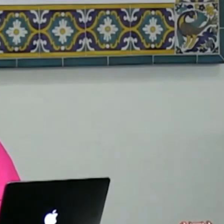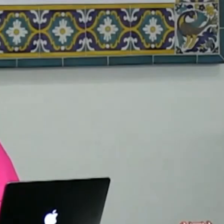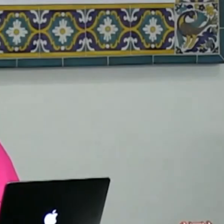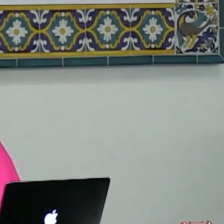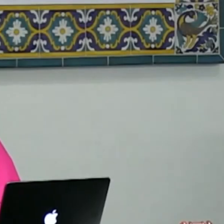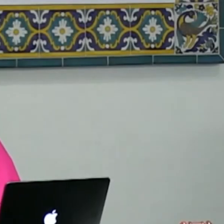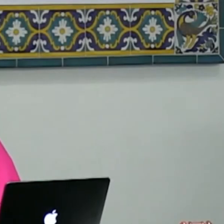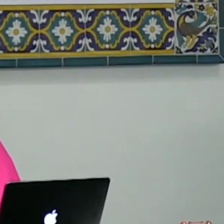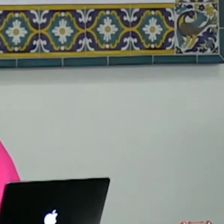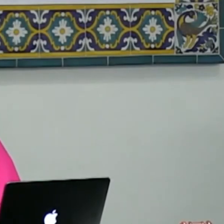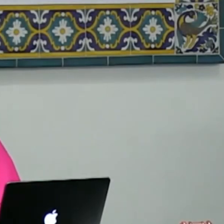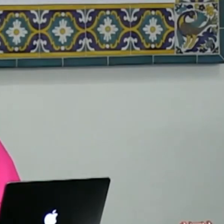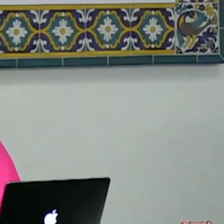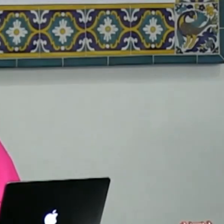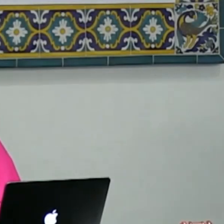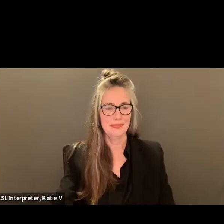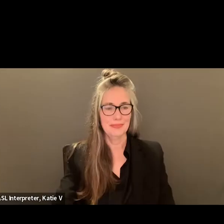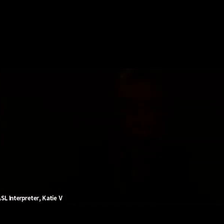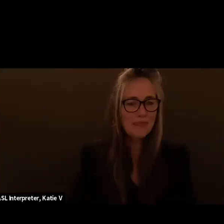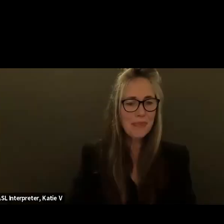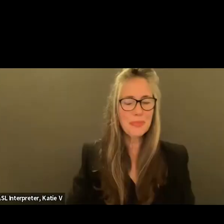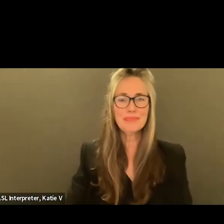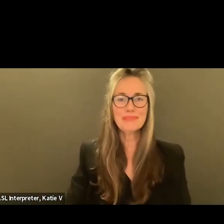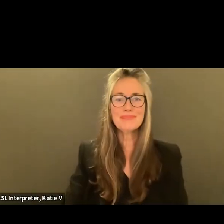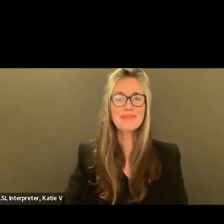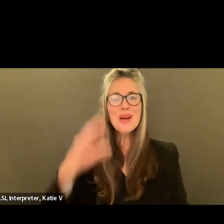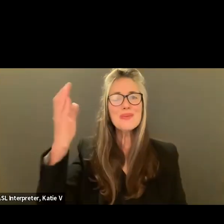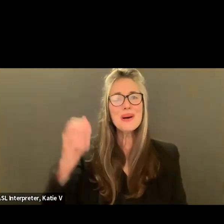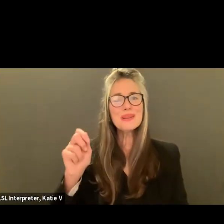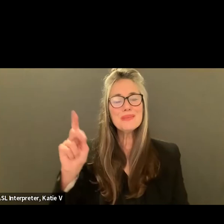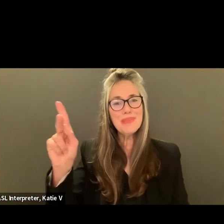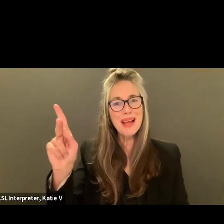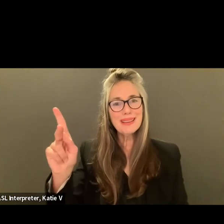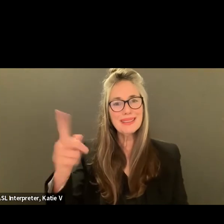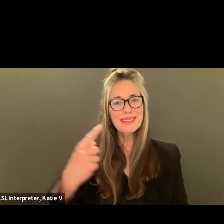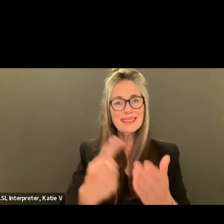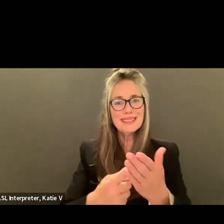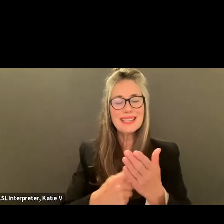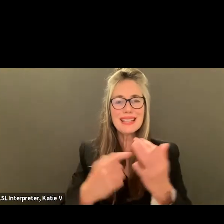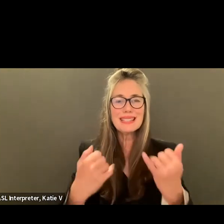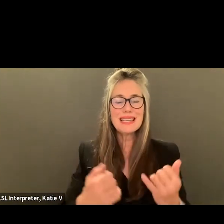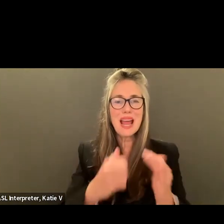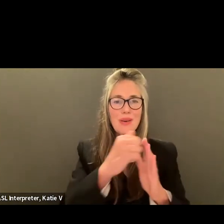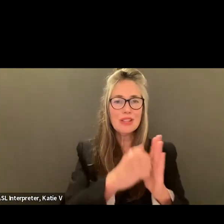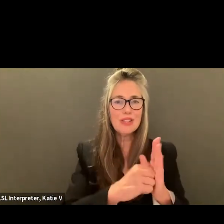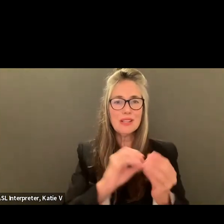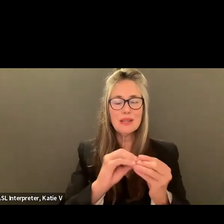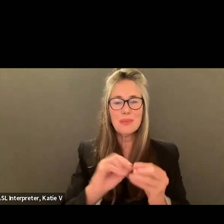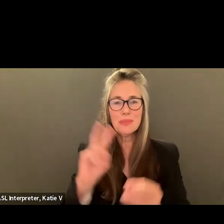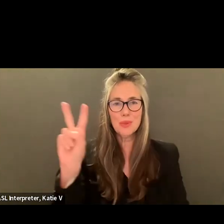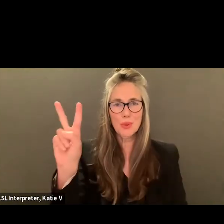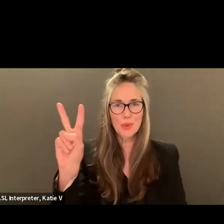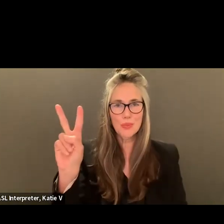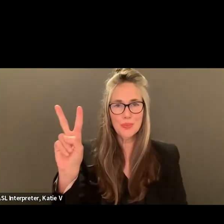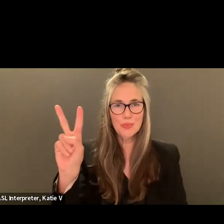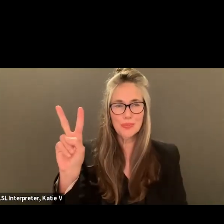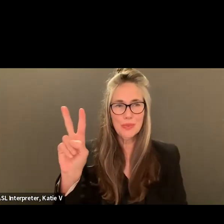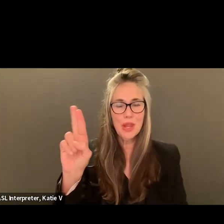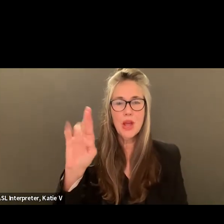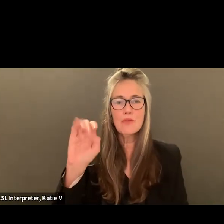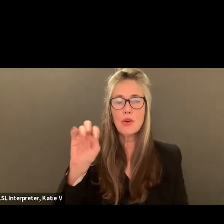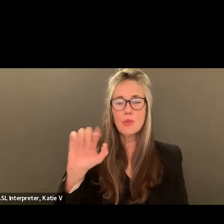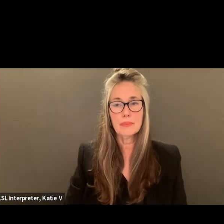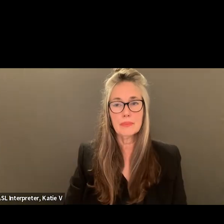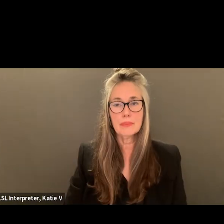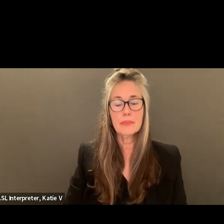Okay, welcome back. We're going to go into the discussion agenda number two, discussion of racial incidents.